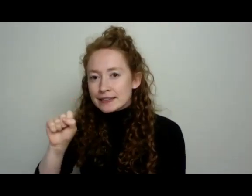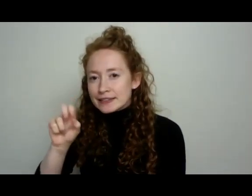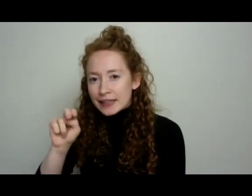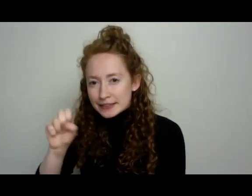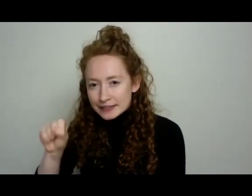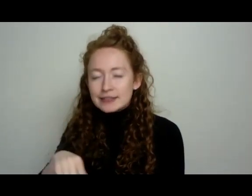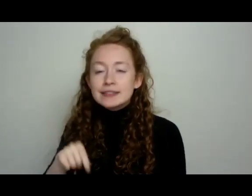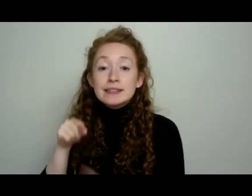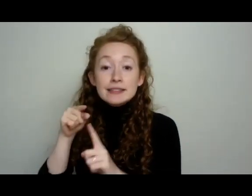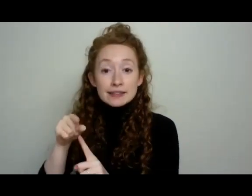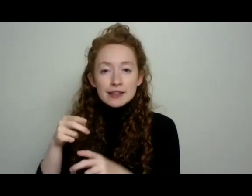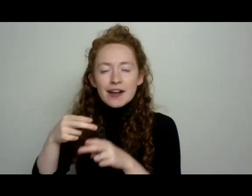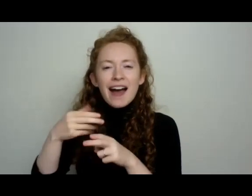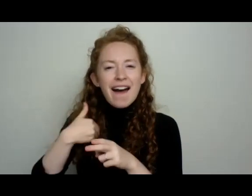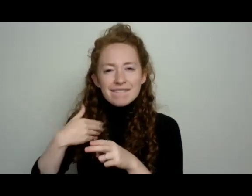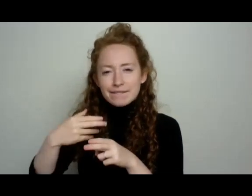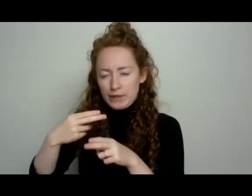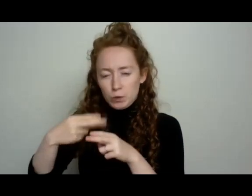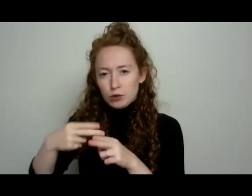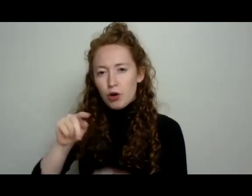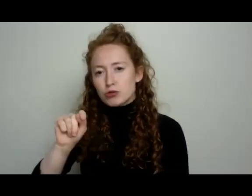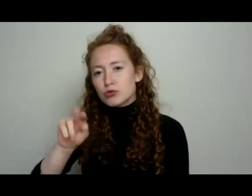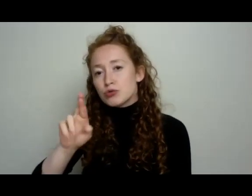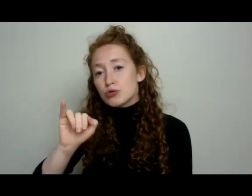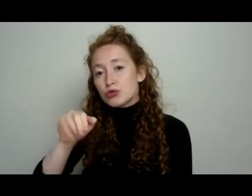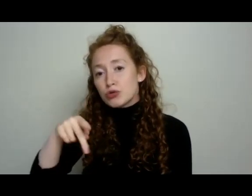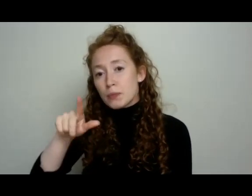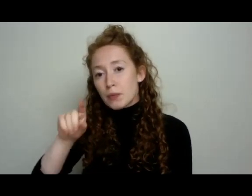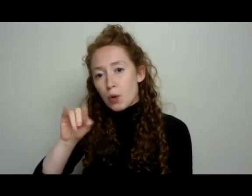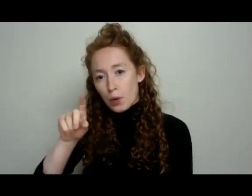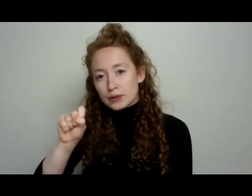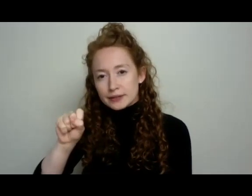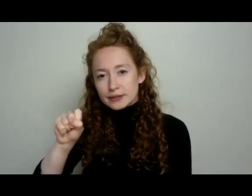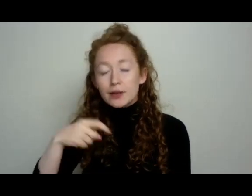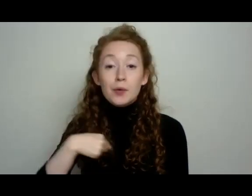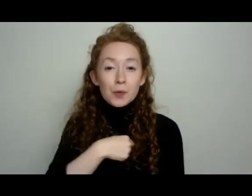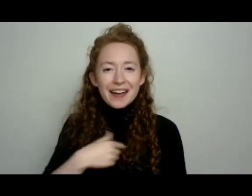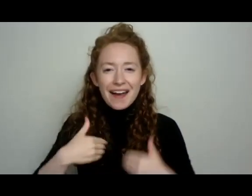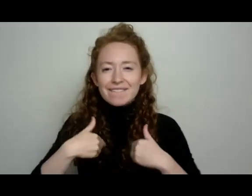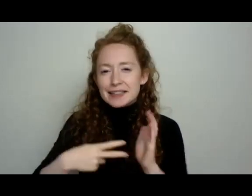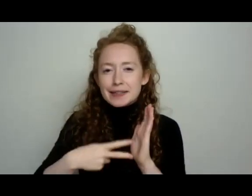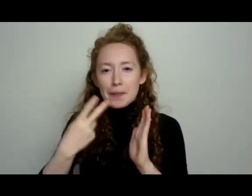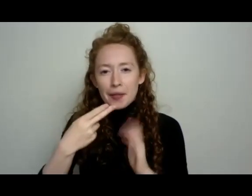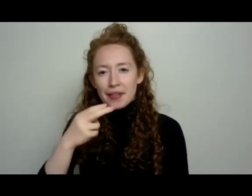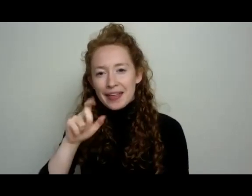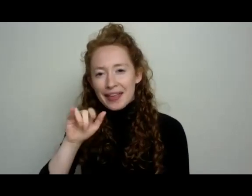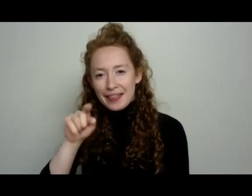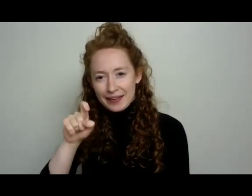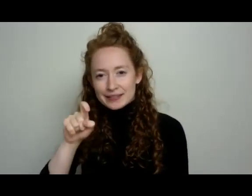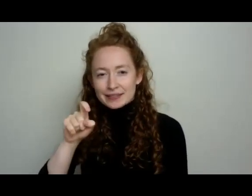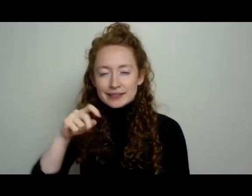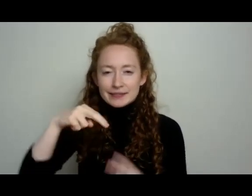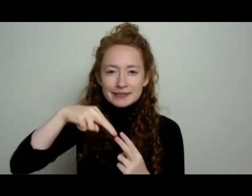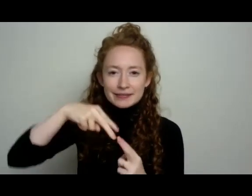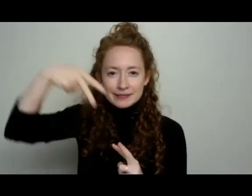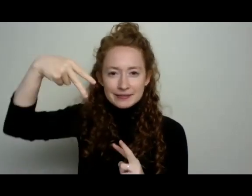phenomena called triploids. So you and I, we have this double hit helix, this diploid situation going